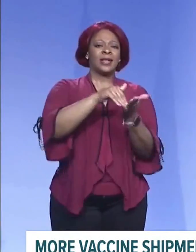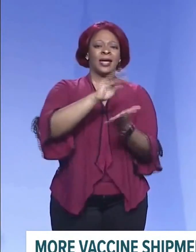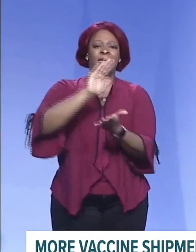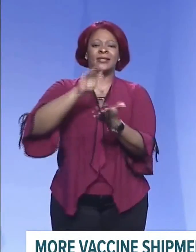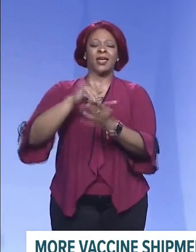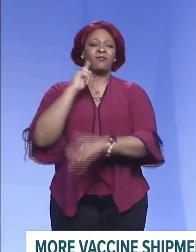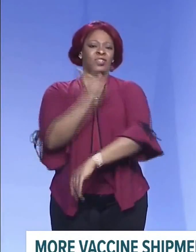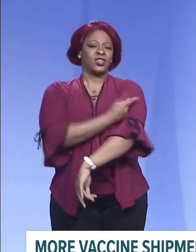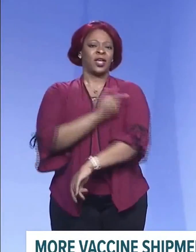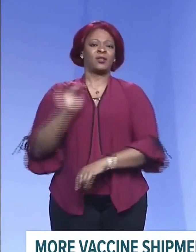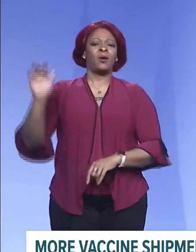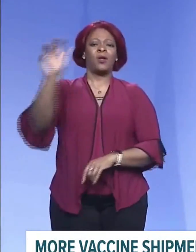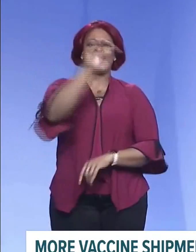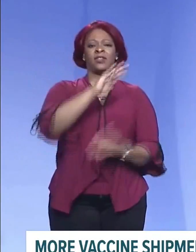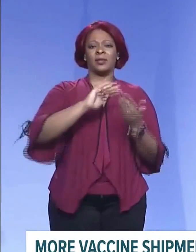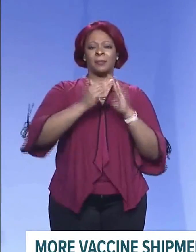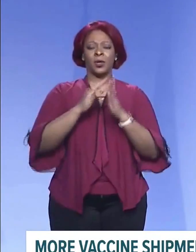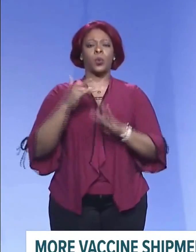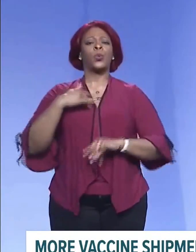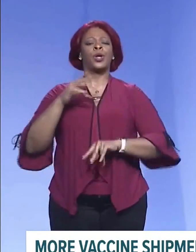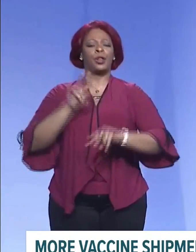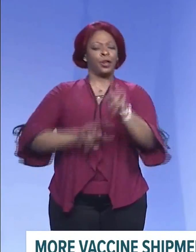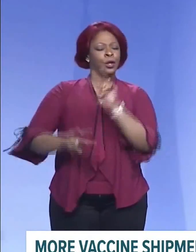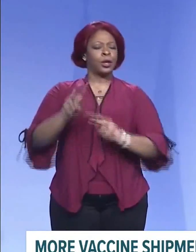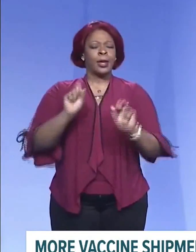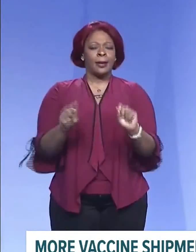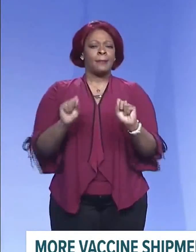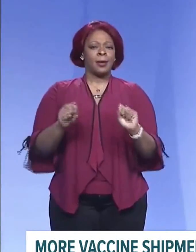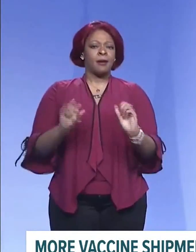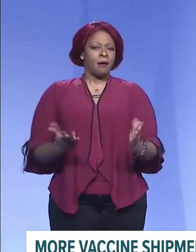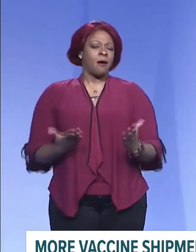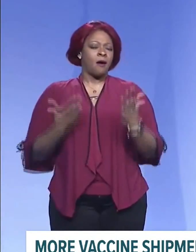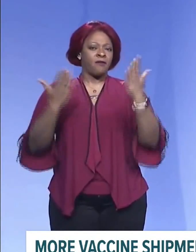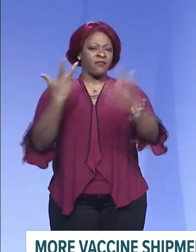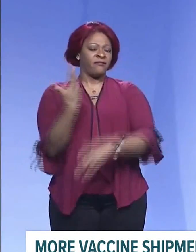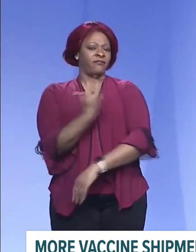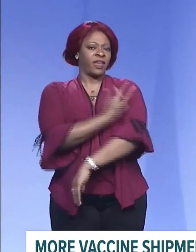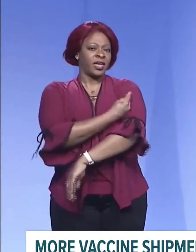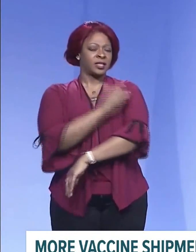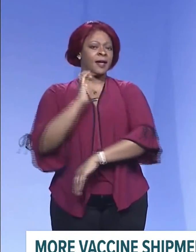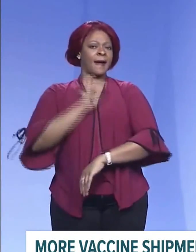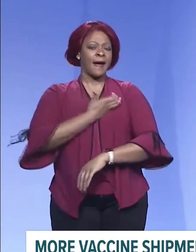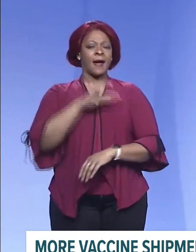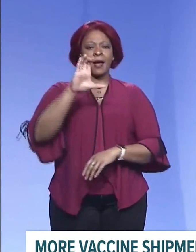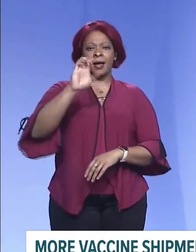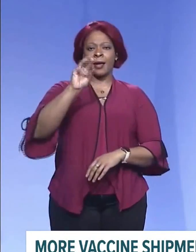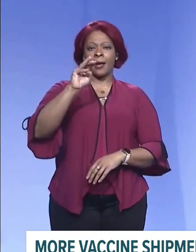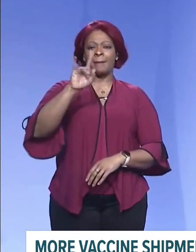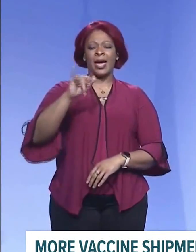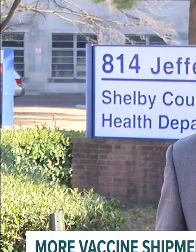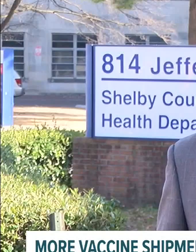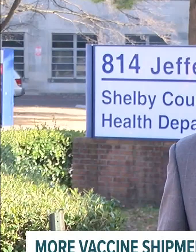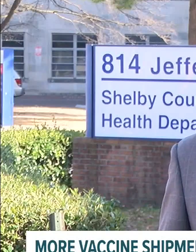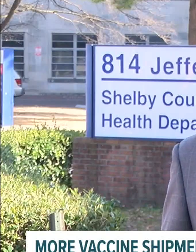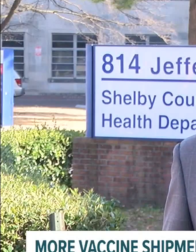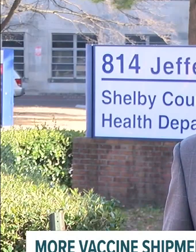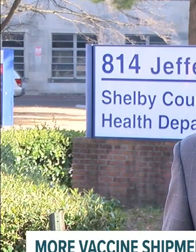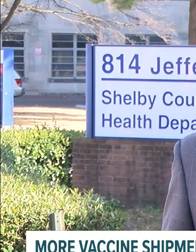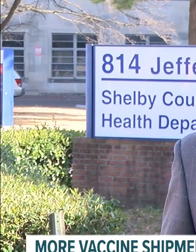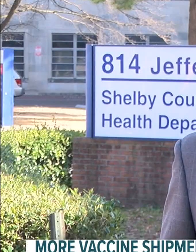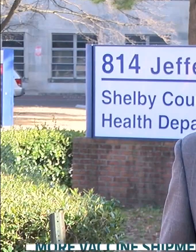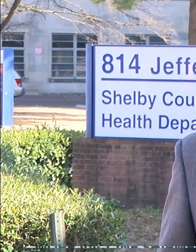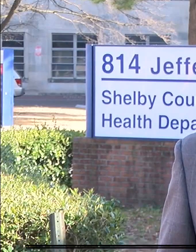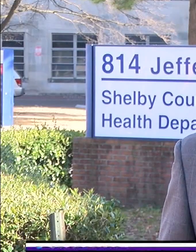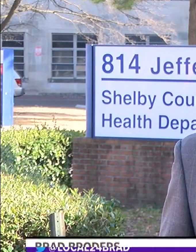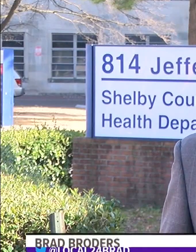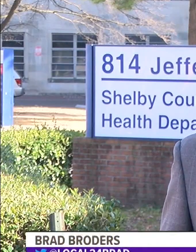the community. We're also looking to be able to offer vaccine at our commodity site for seniors. Shelby County Health